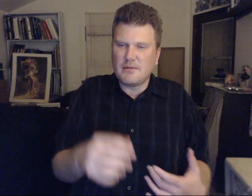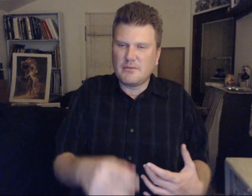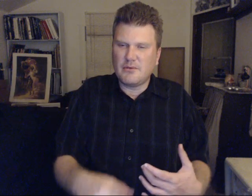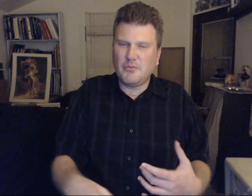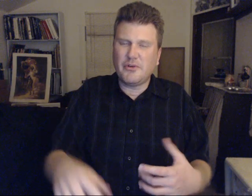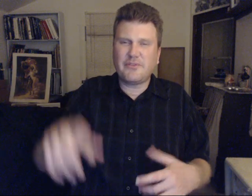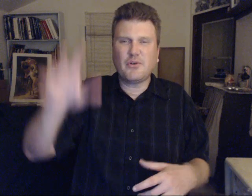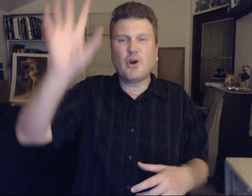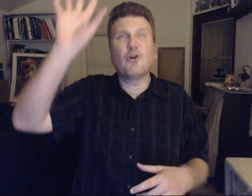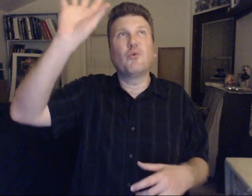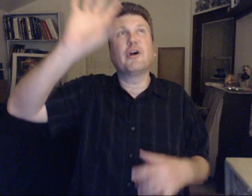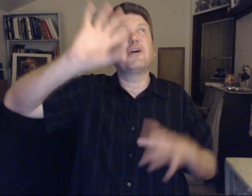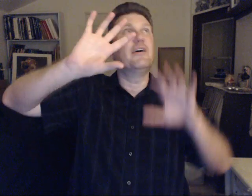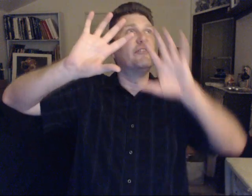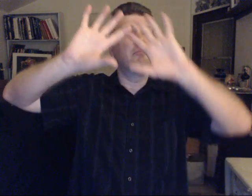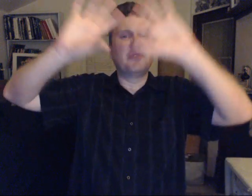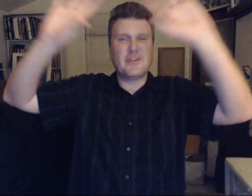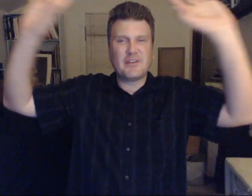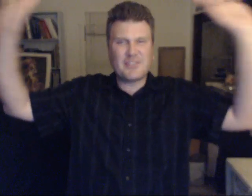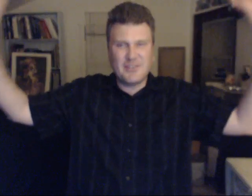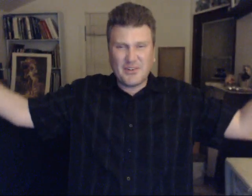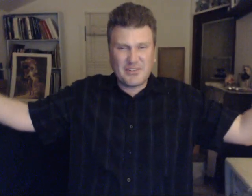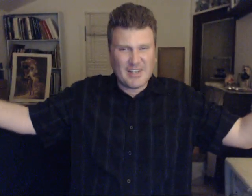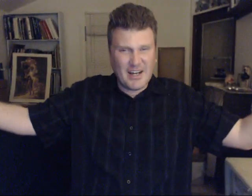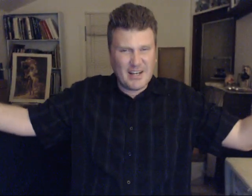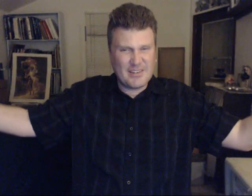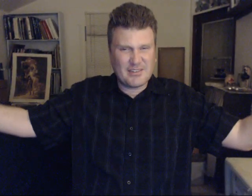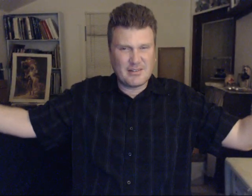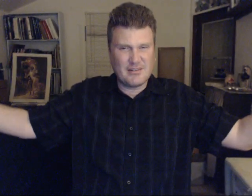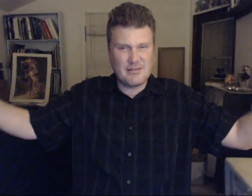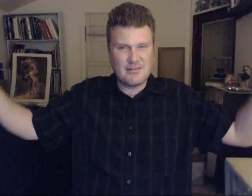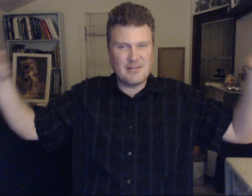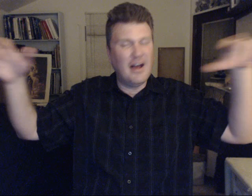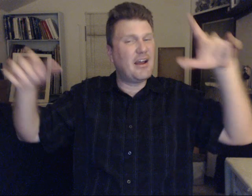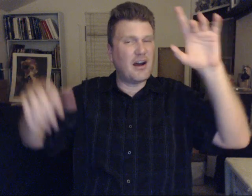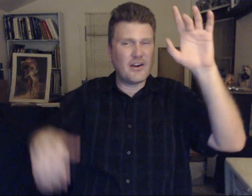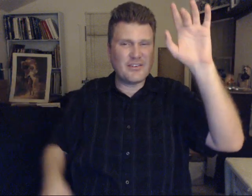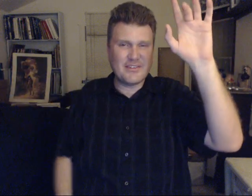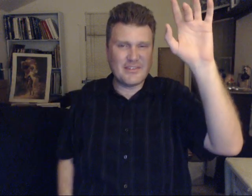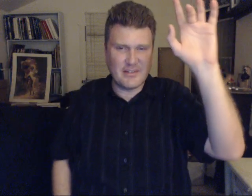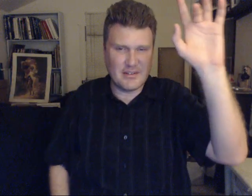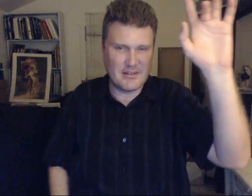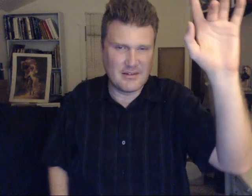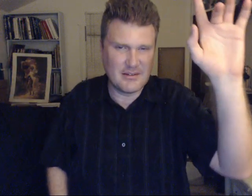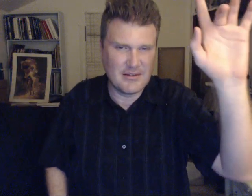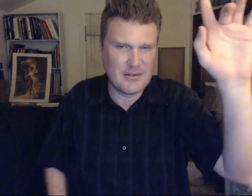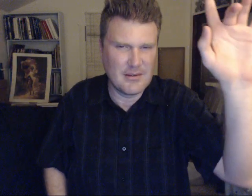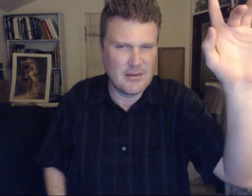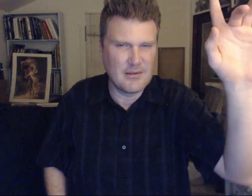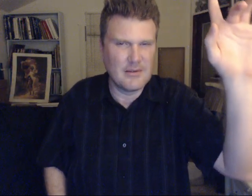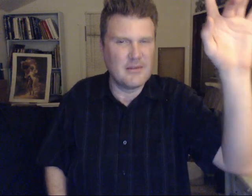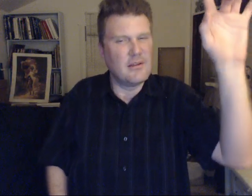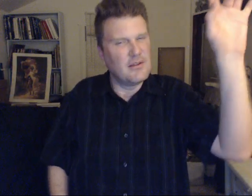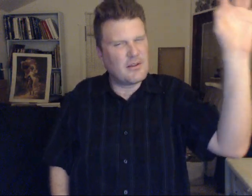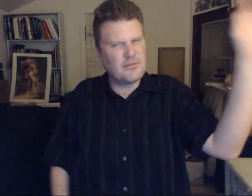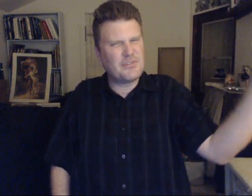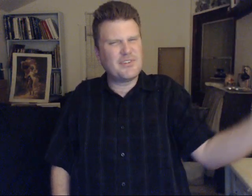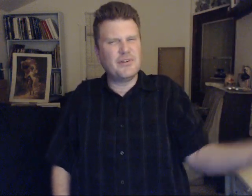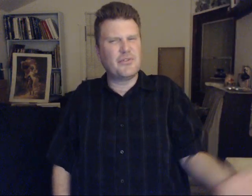but if you are aware of the sky if in your skies at a higher density you can see it through